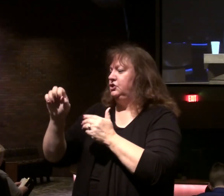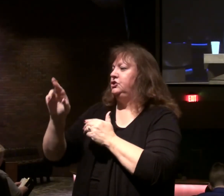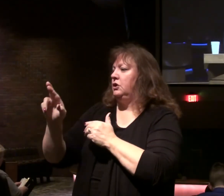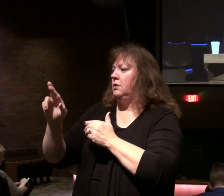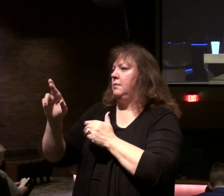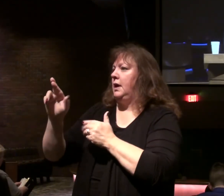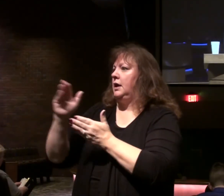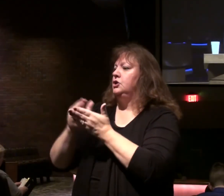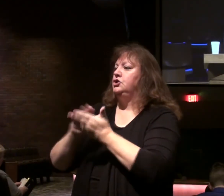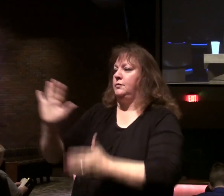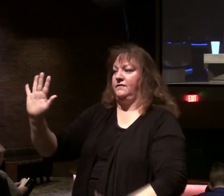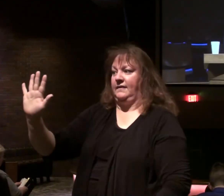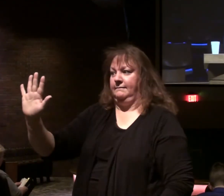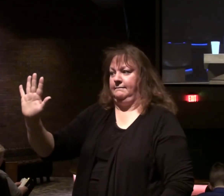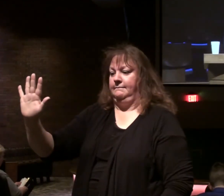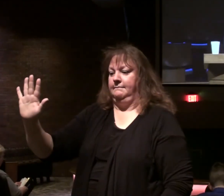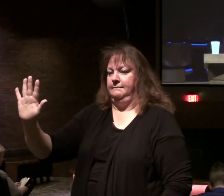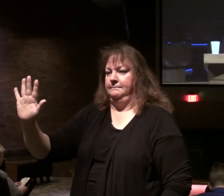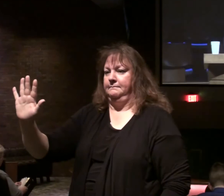chapter five.